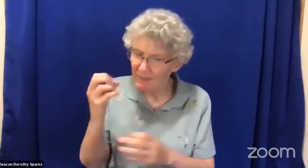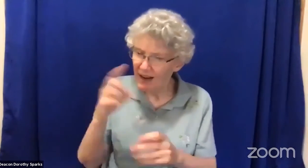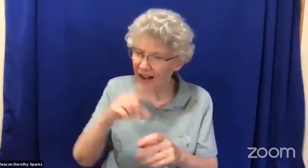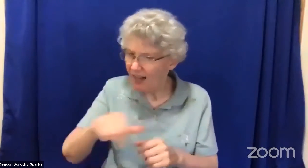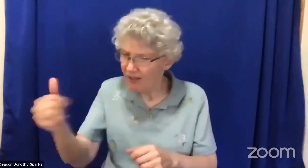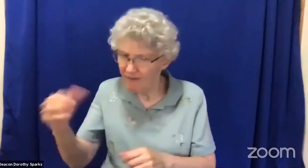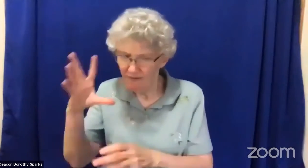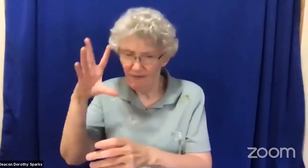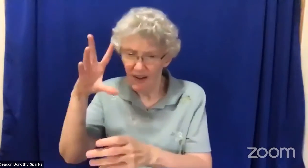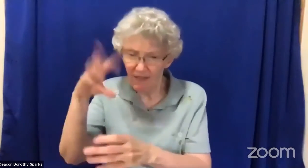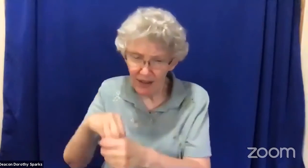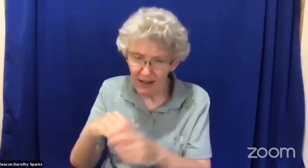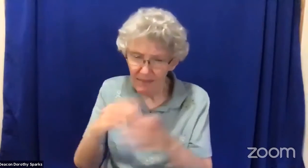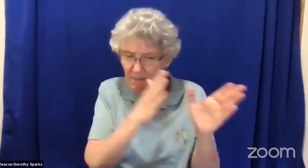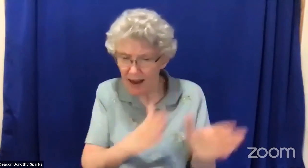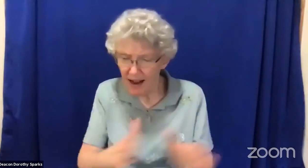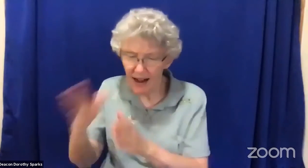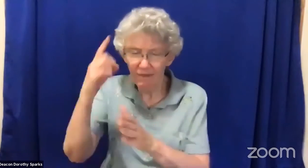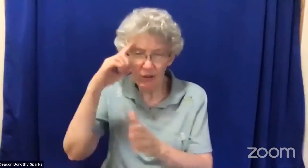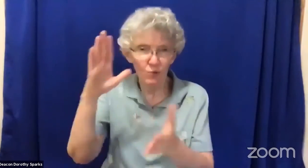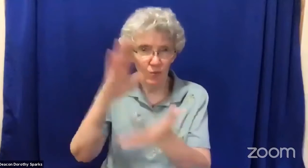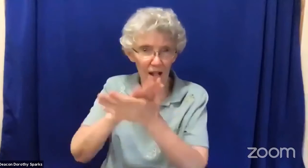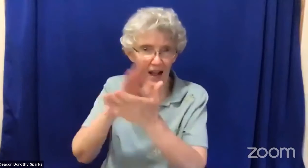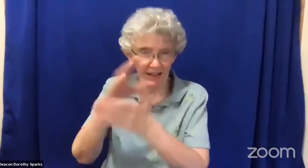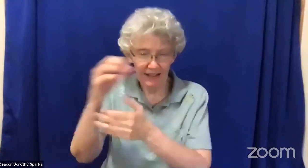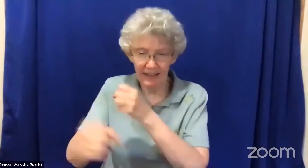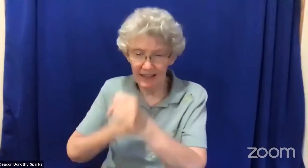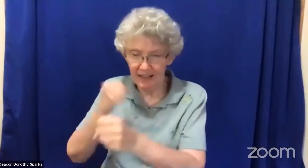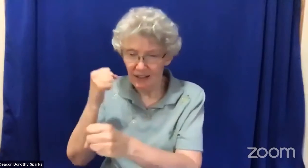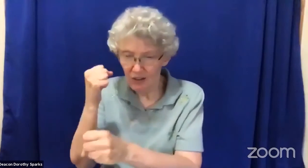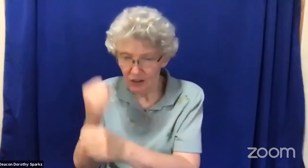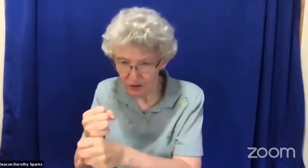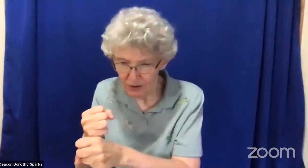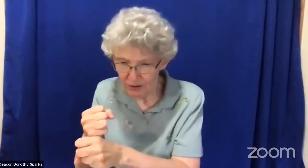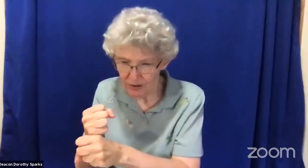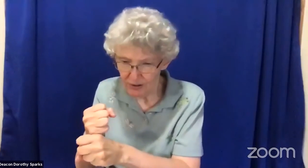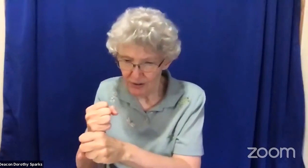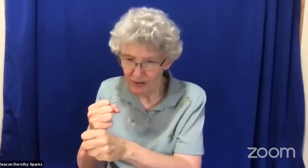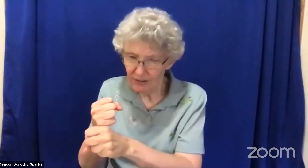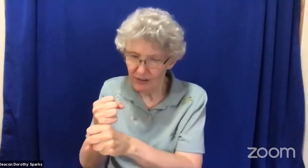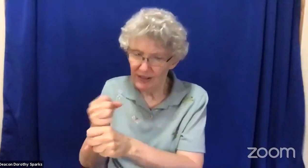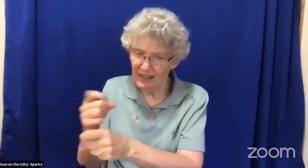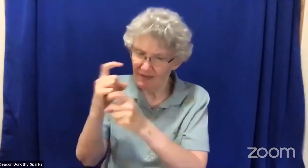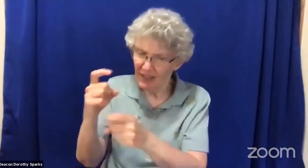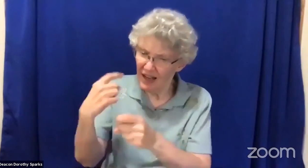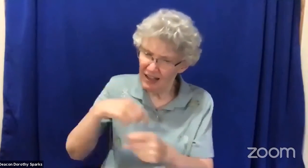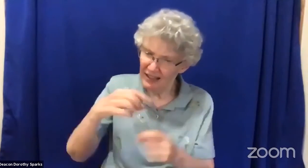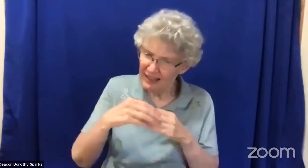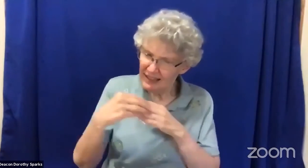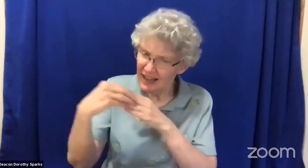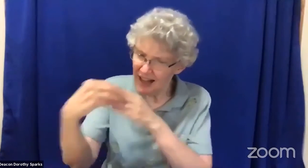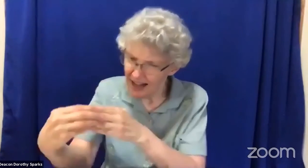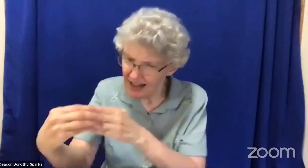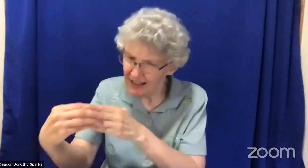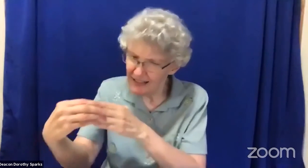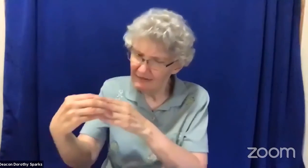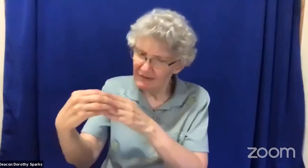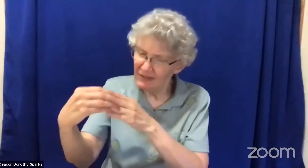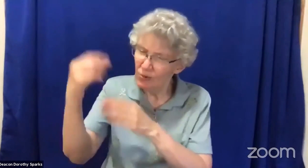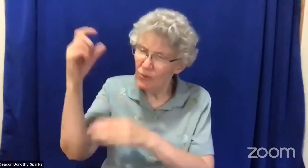students administrators and many others involved in planning for the school year to